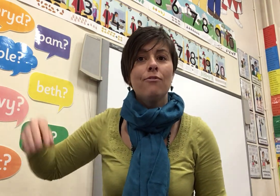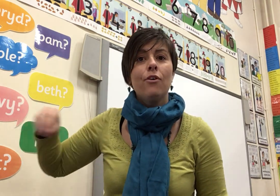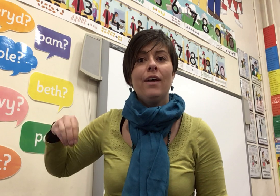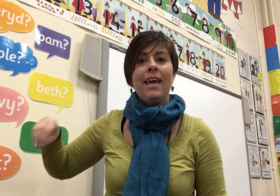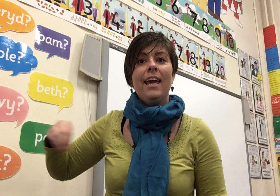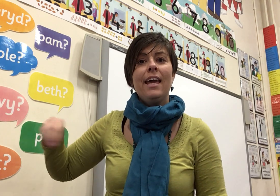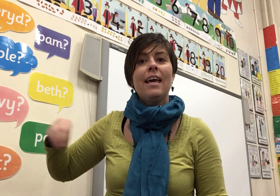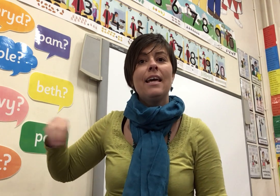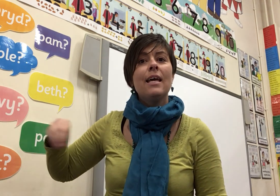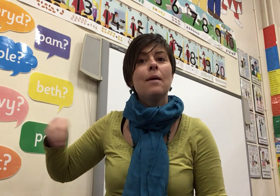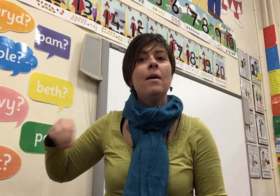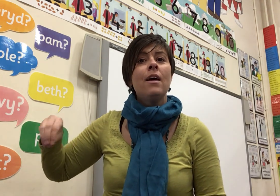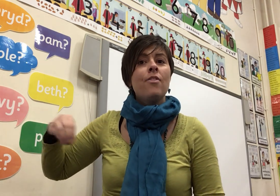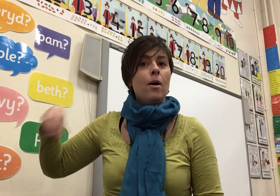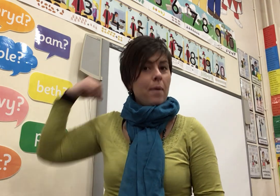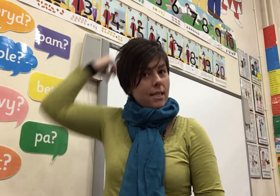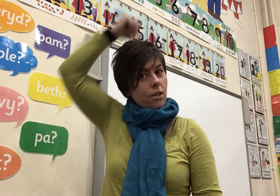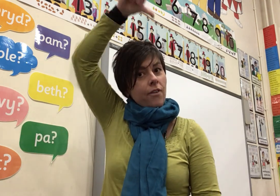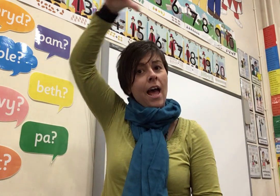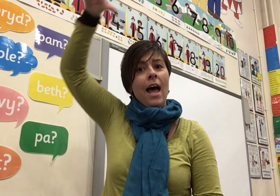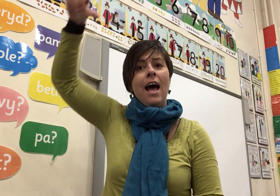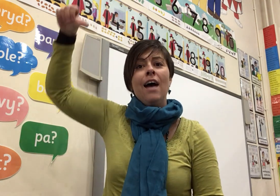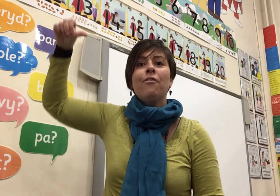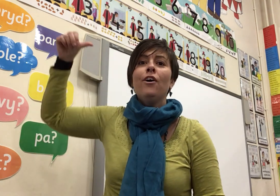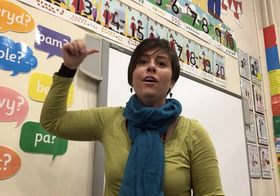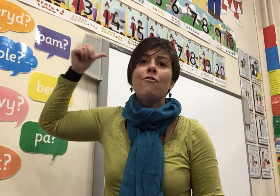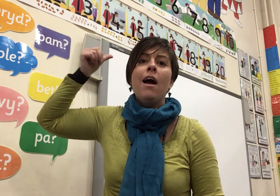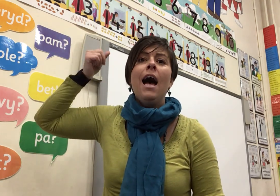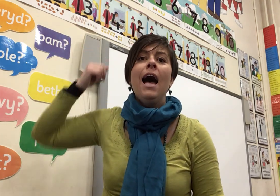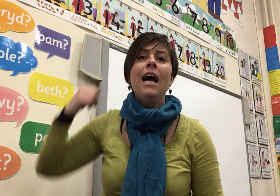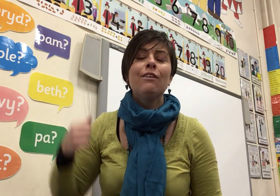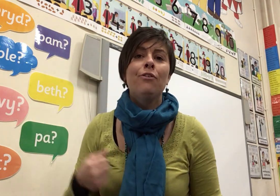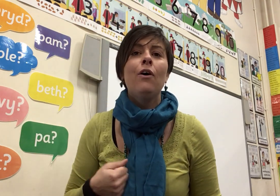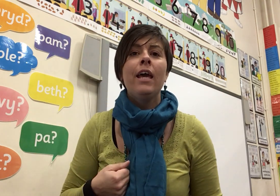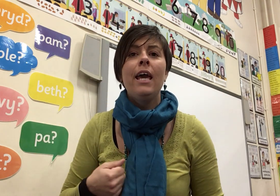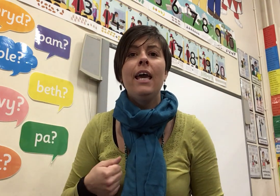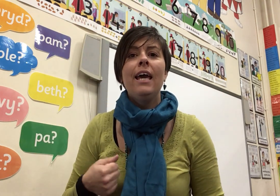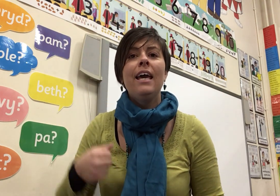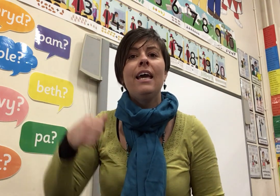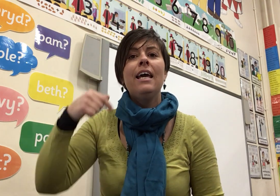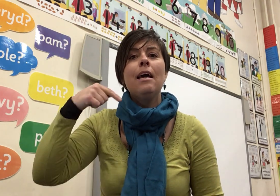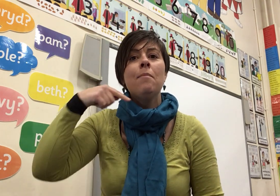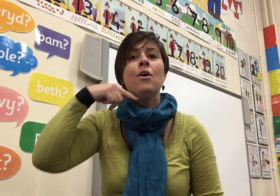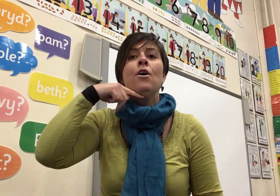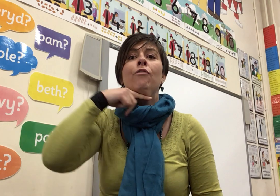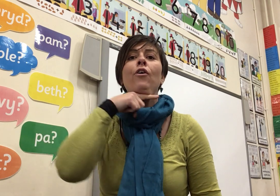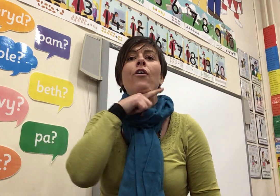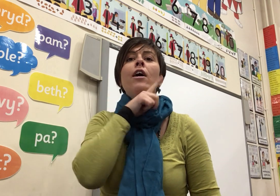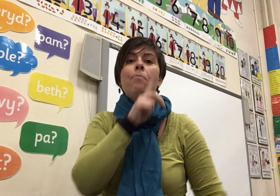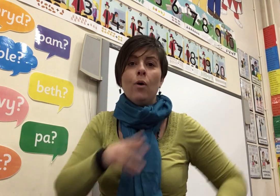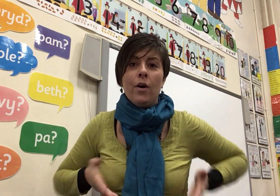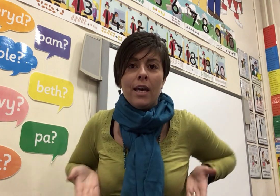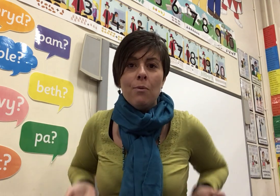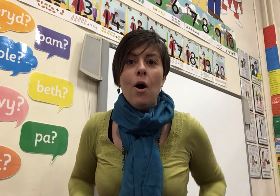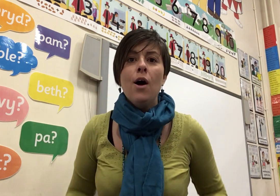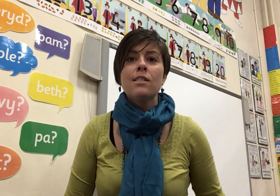for him The bells of heaven The bells for him For a boy was